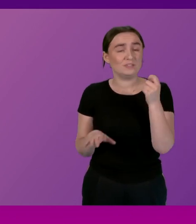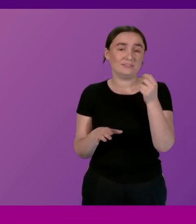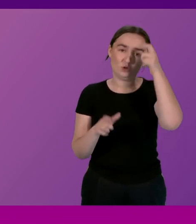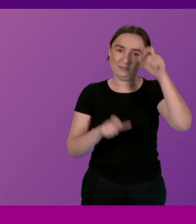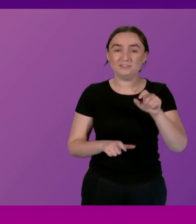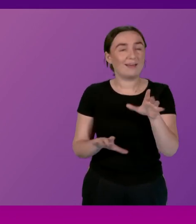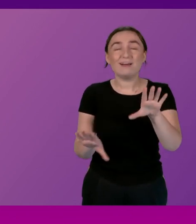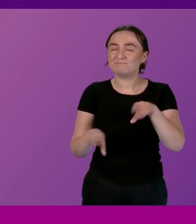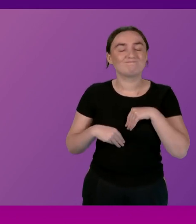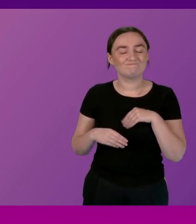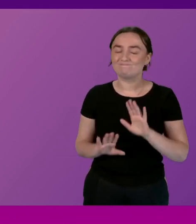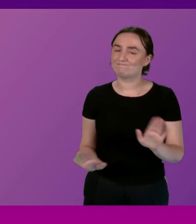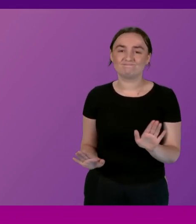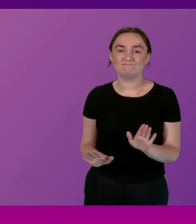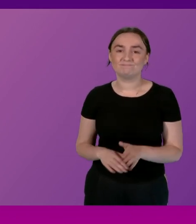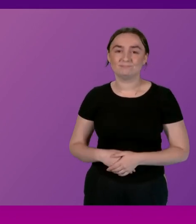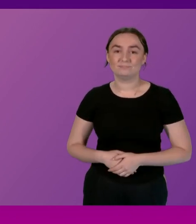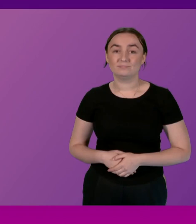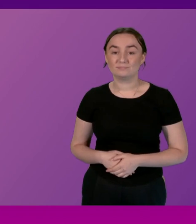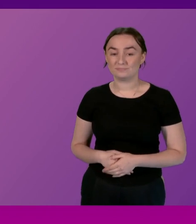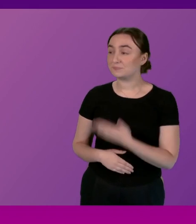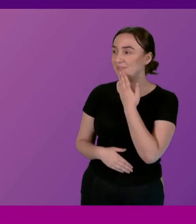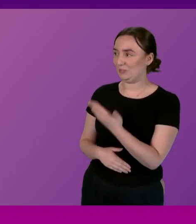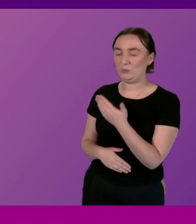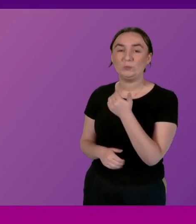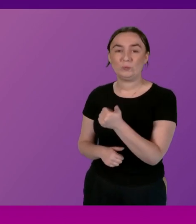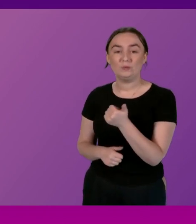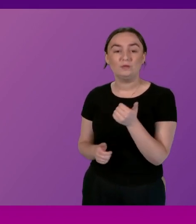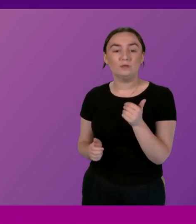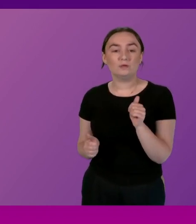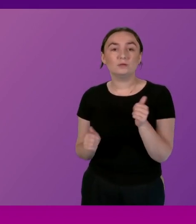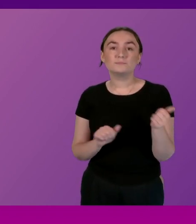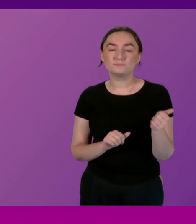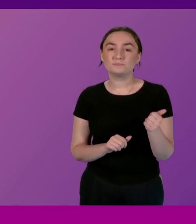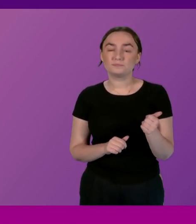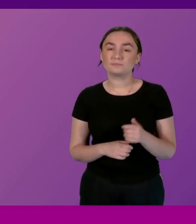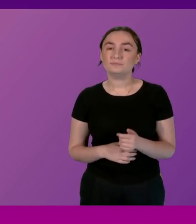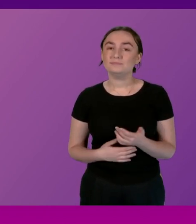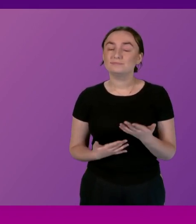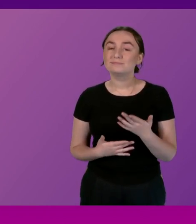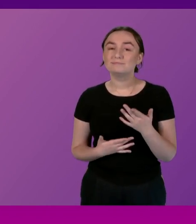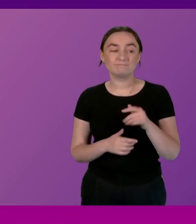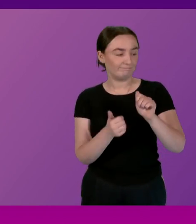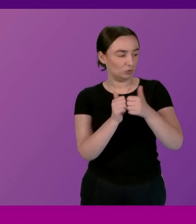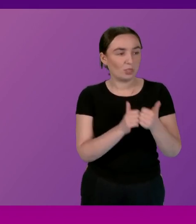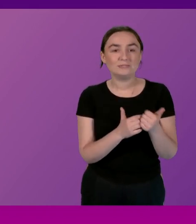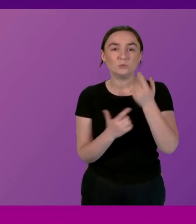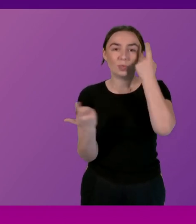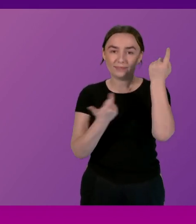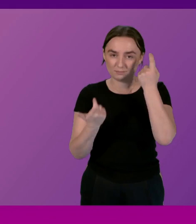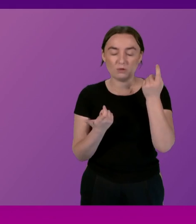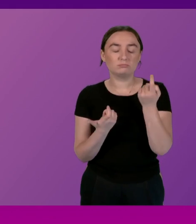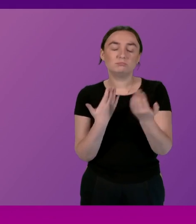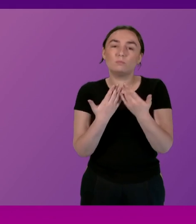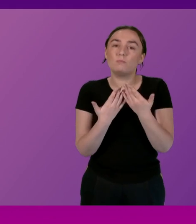acceptable thanks just to give time for colleagues to think up any last questions you have I'm going to invite Kenneth